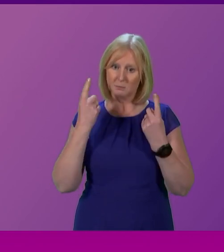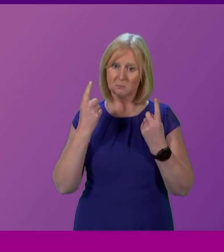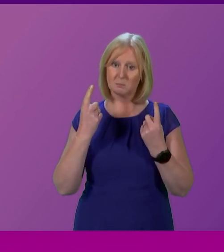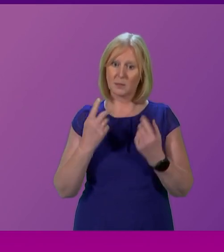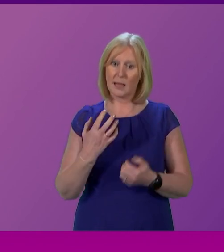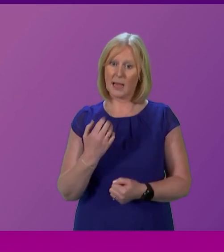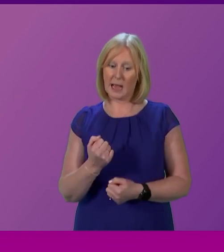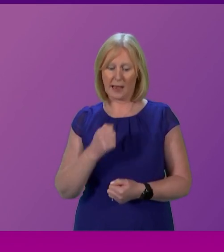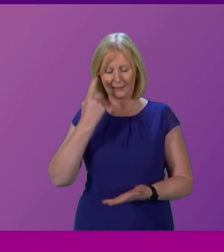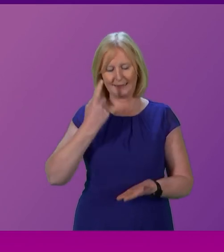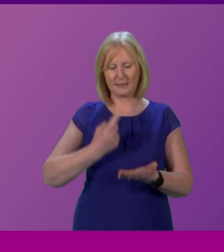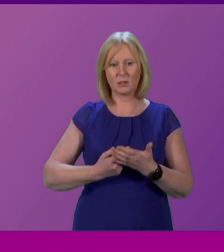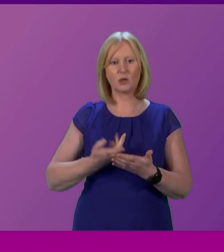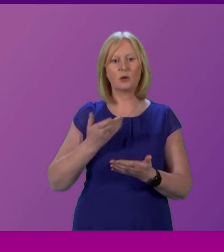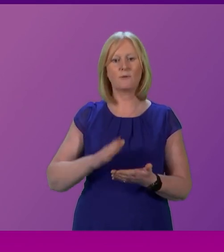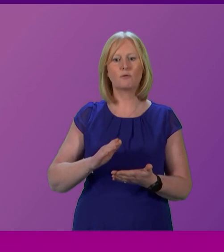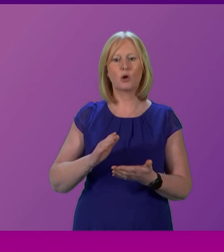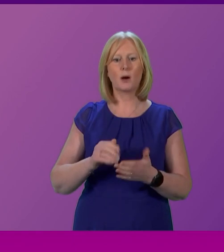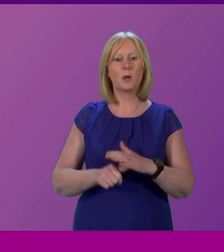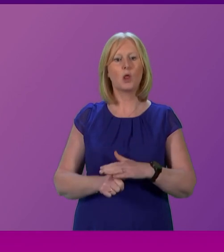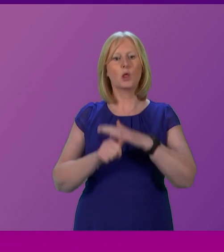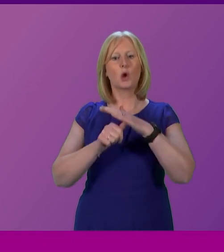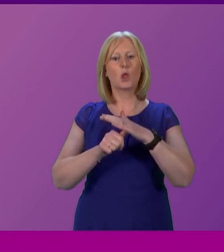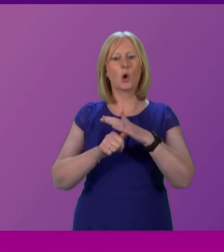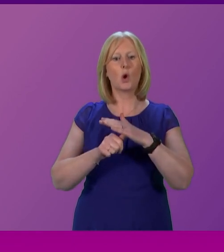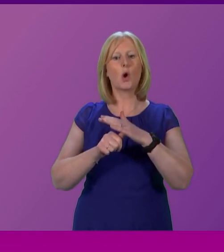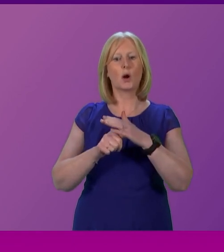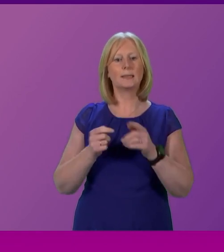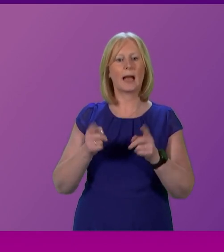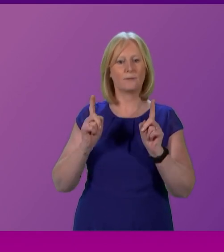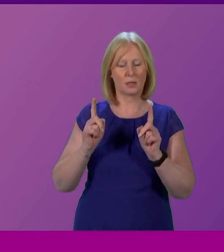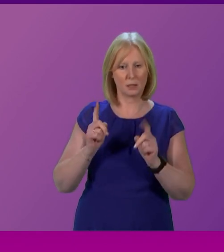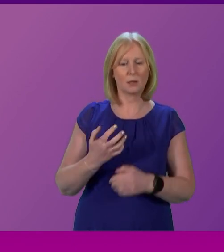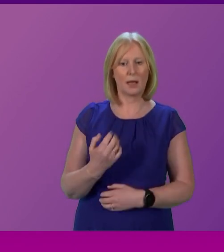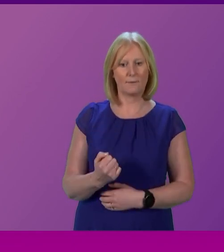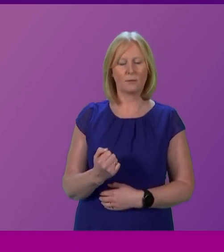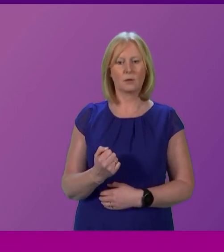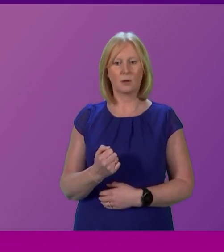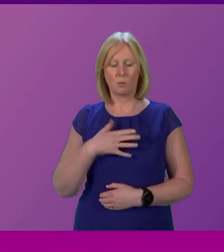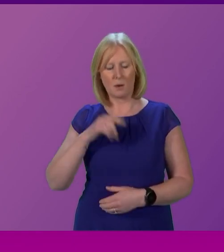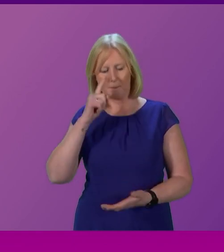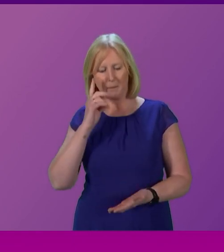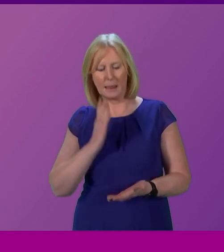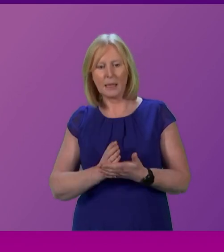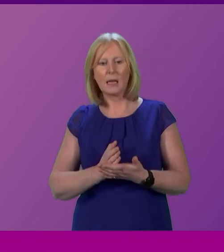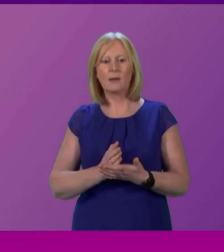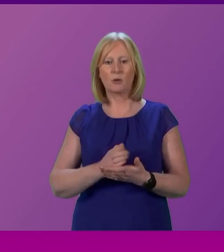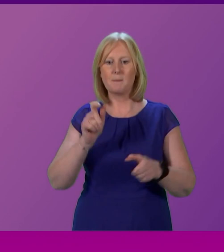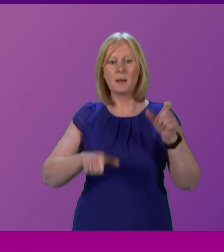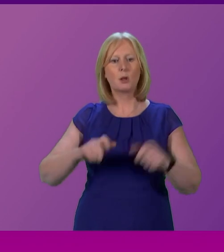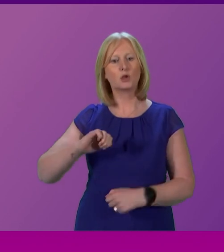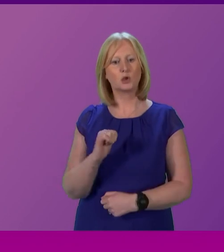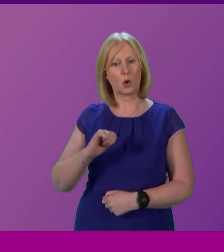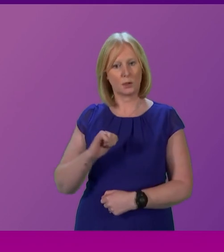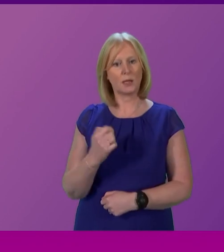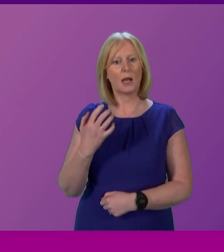decision by the Lord Advocate. And we also acknowledge that we want to reaffirm our belief that people in Scotland have the sovereign right to determine